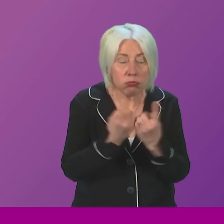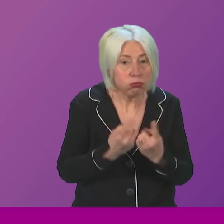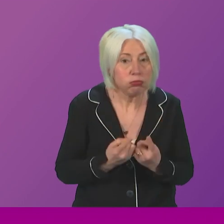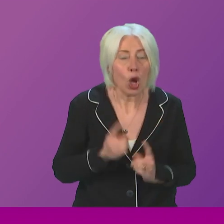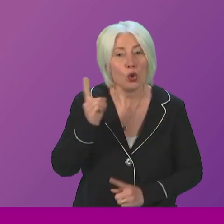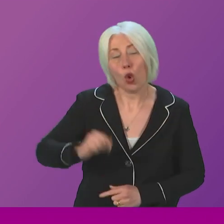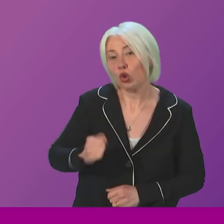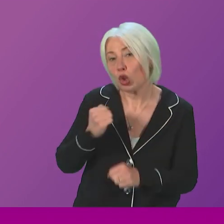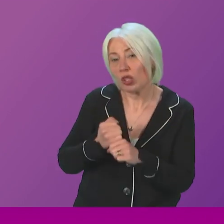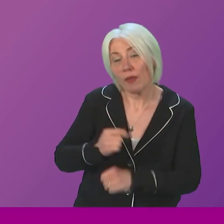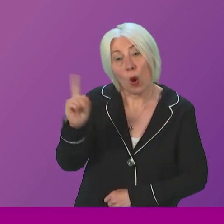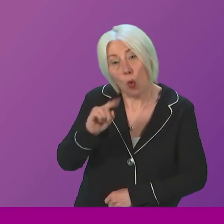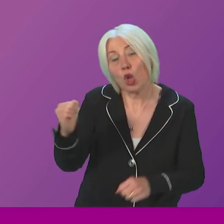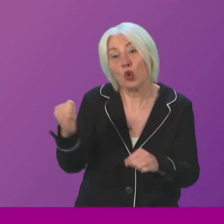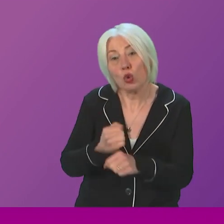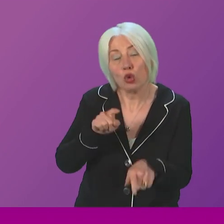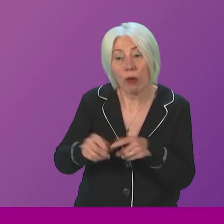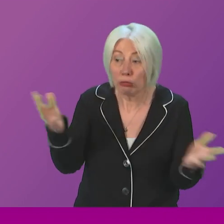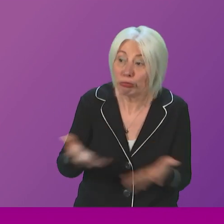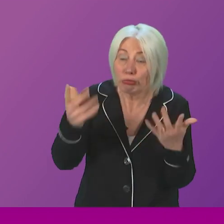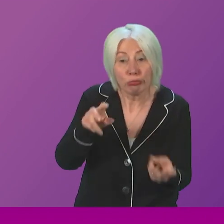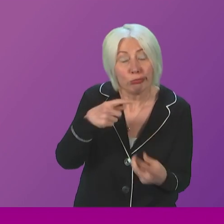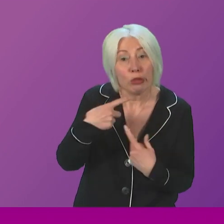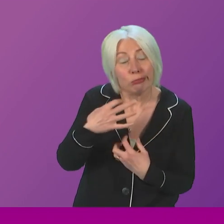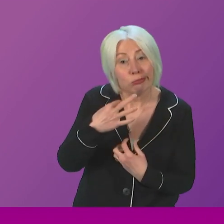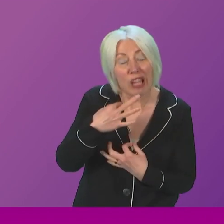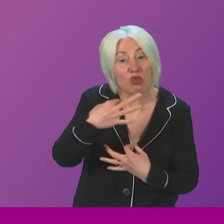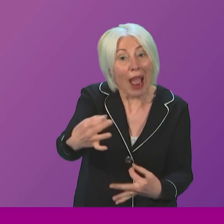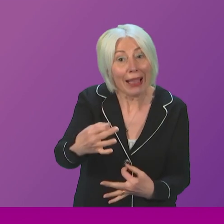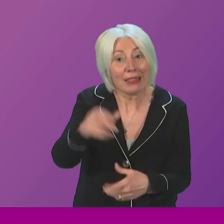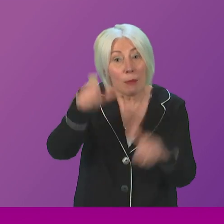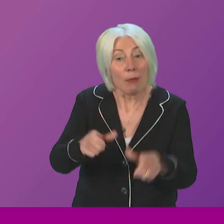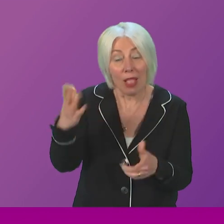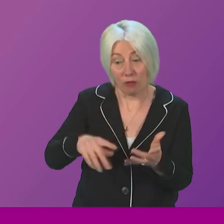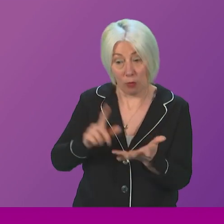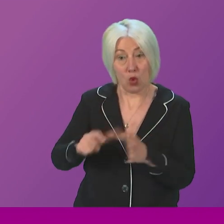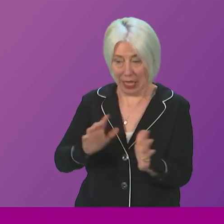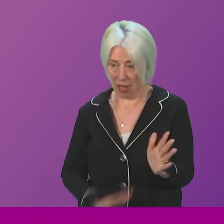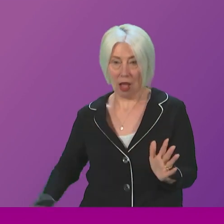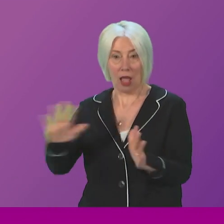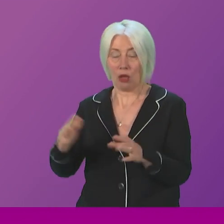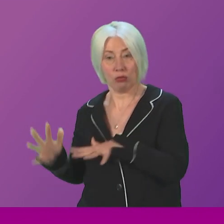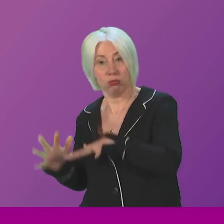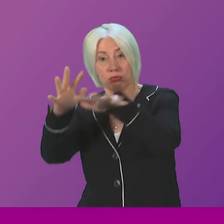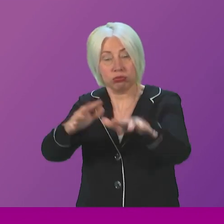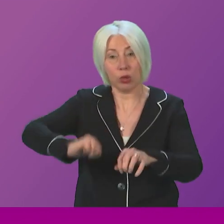Scottish Government doing to proactively attract more workers from the rest of the UK to come and live and work in Scotland?